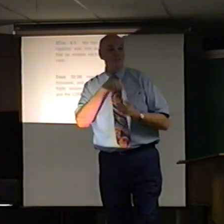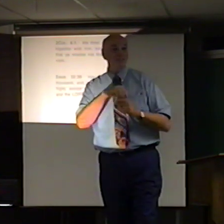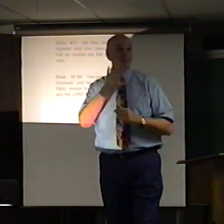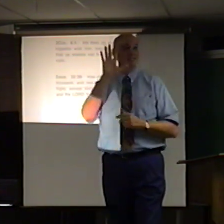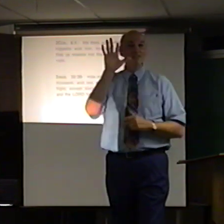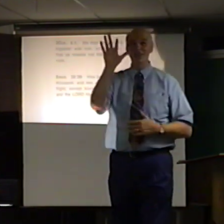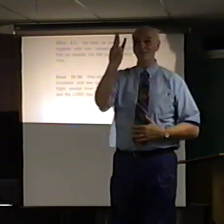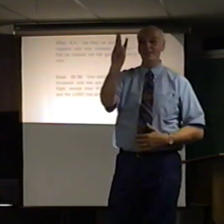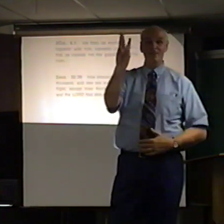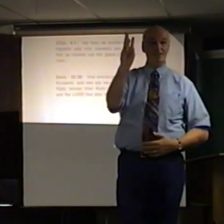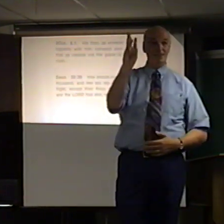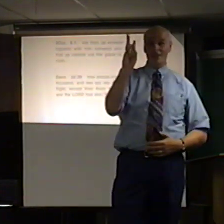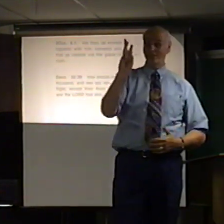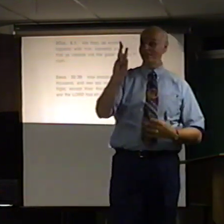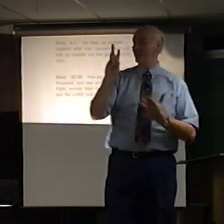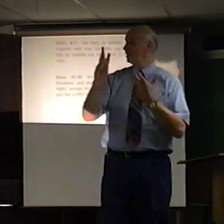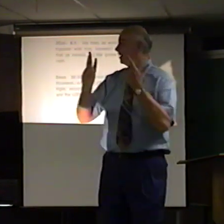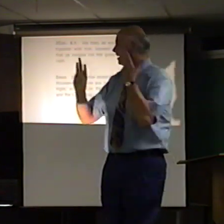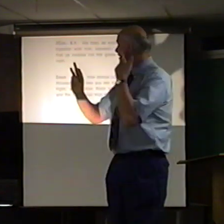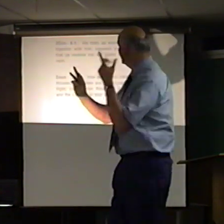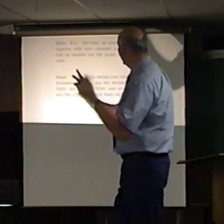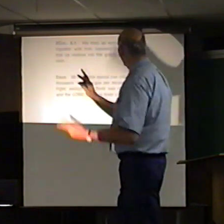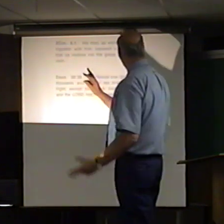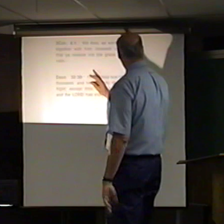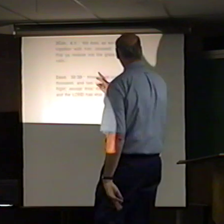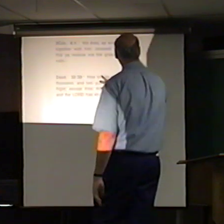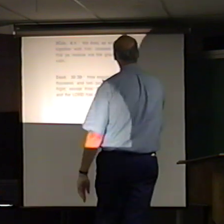Six of us, let's see how many.